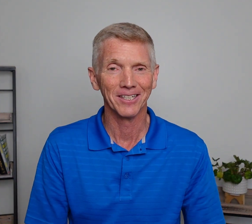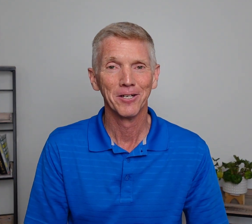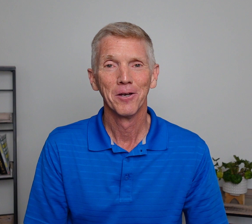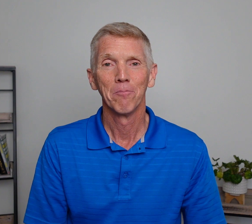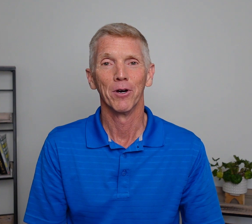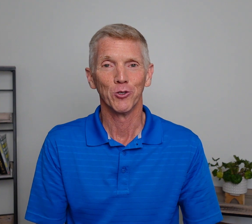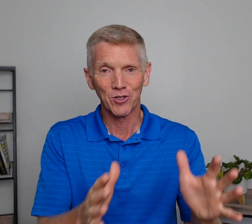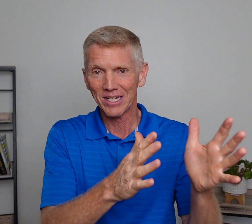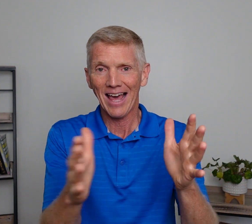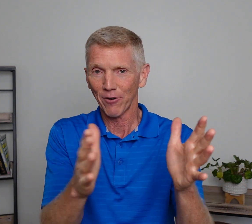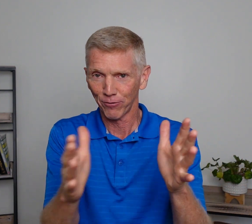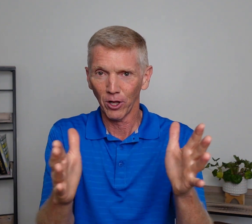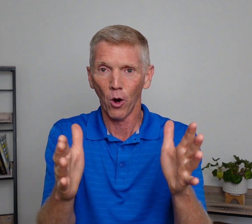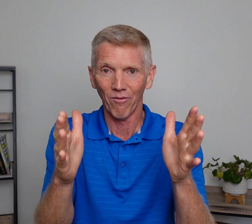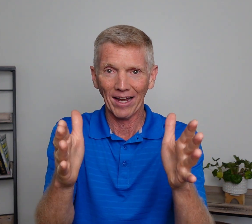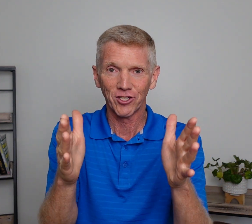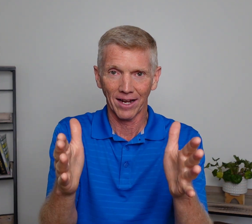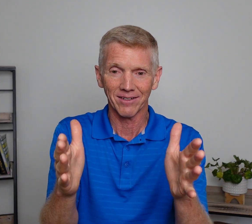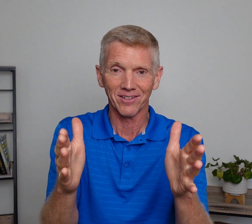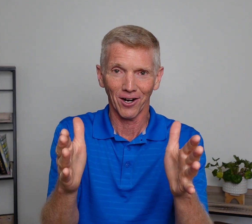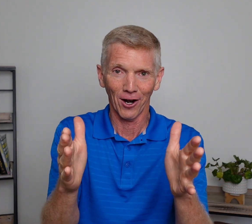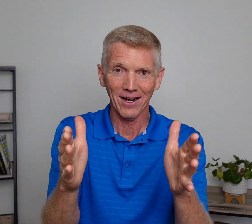But you see that flow of that sentence, all right?